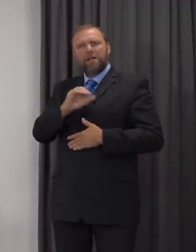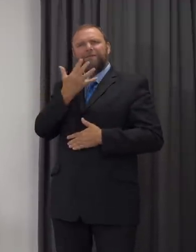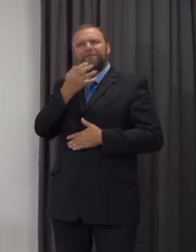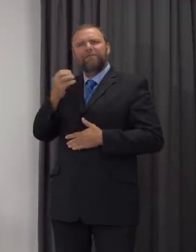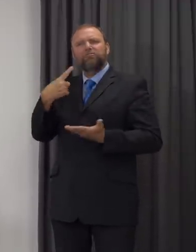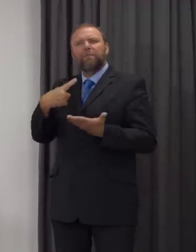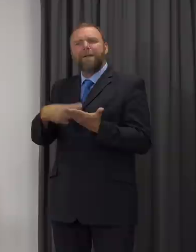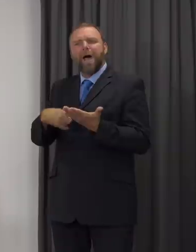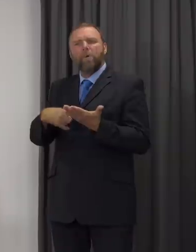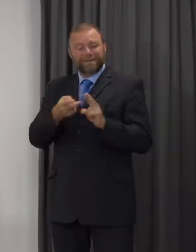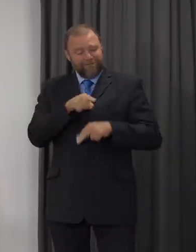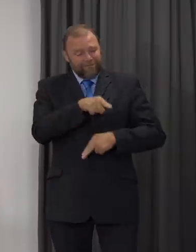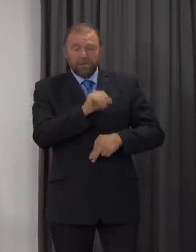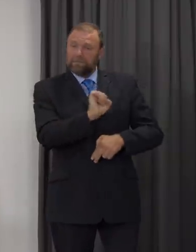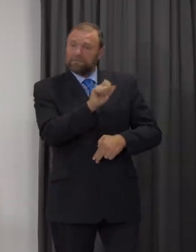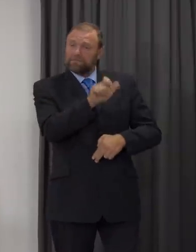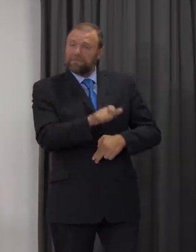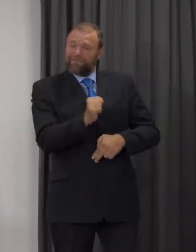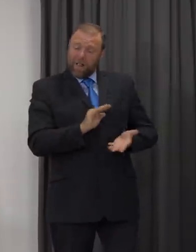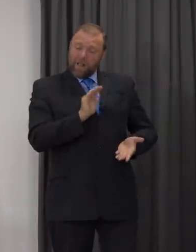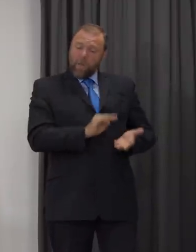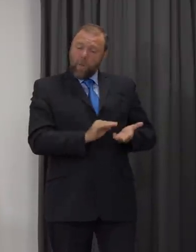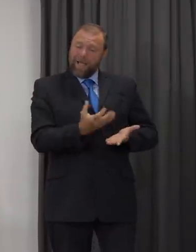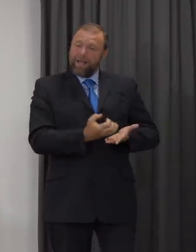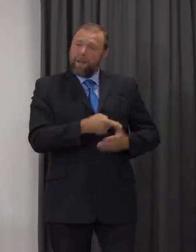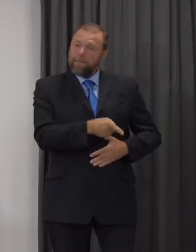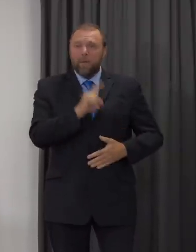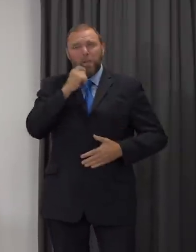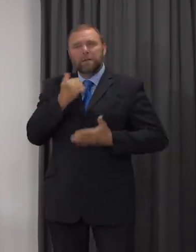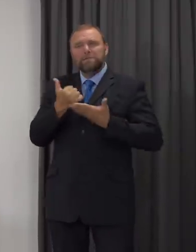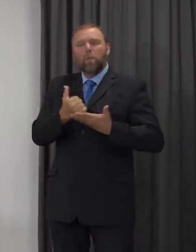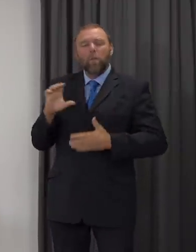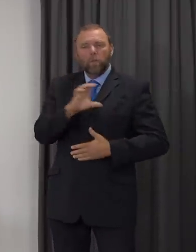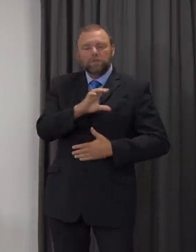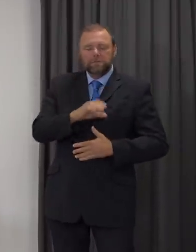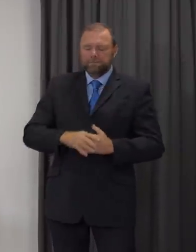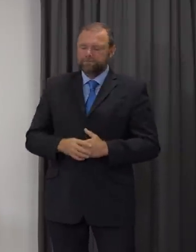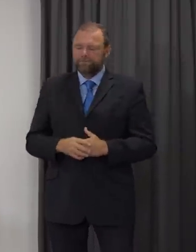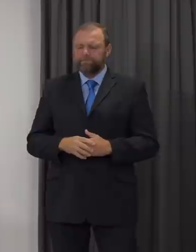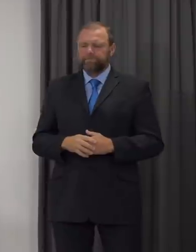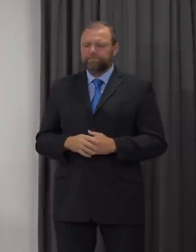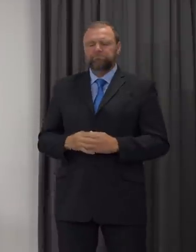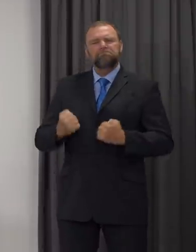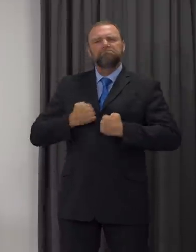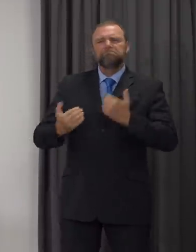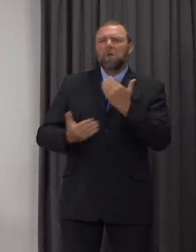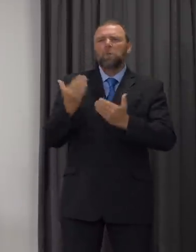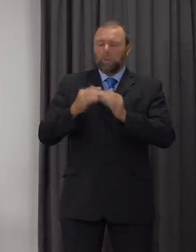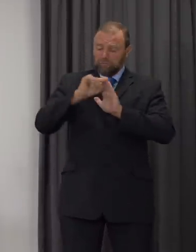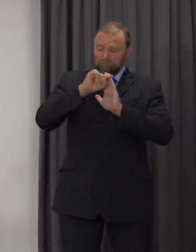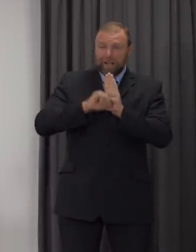support those people on low incomes to take that action. We will strengthen our regulations to ensure that